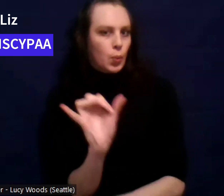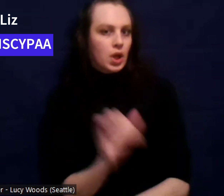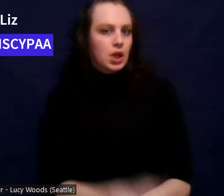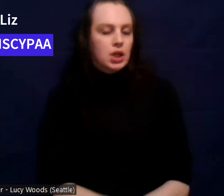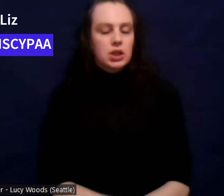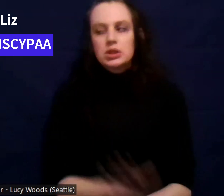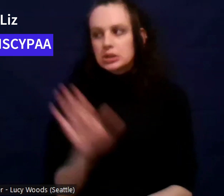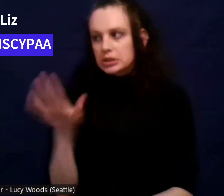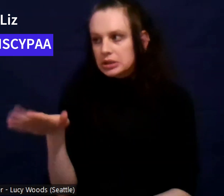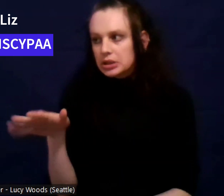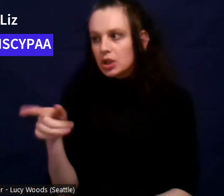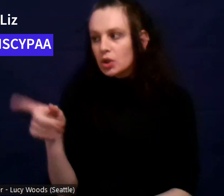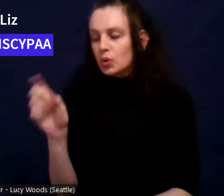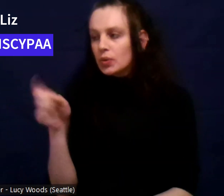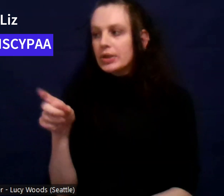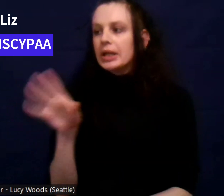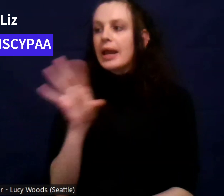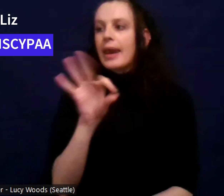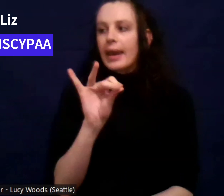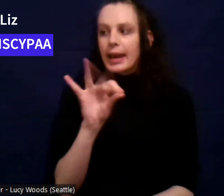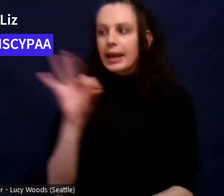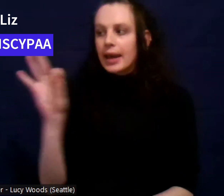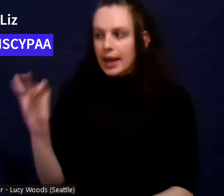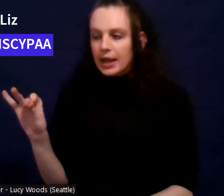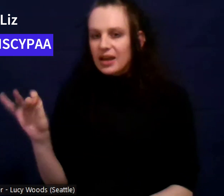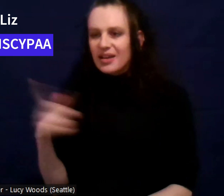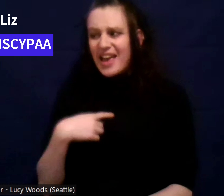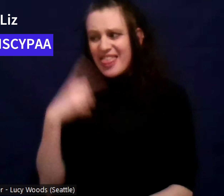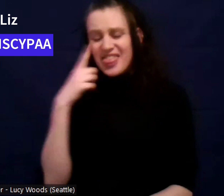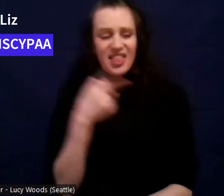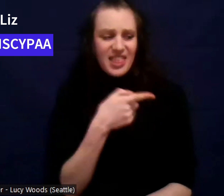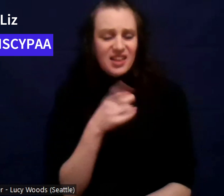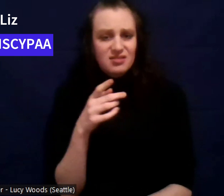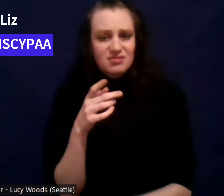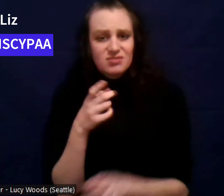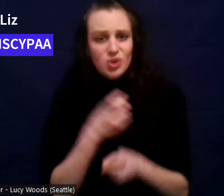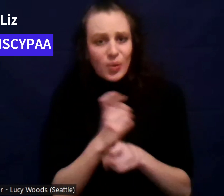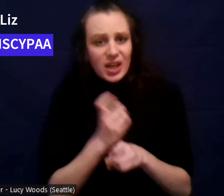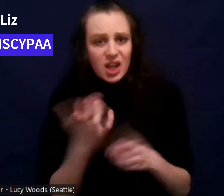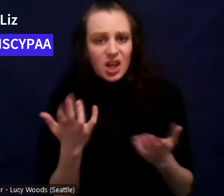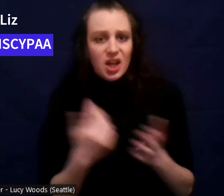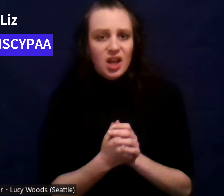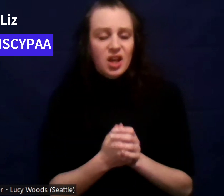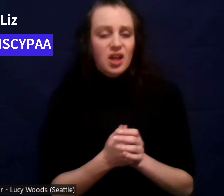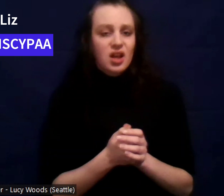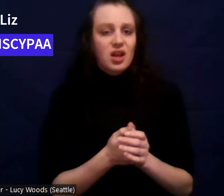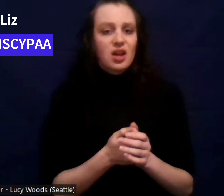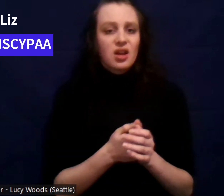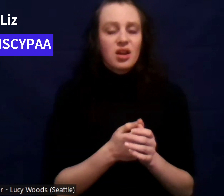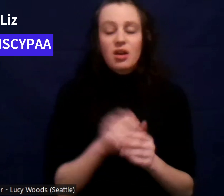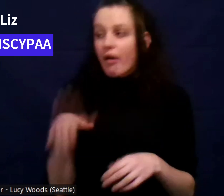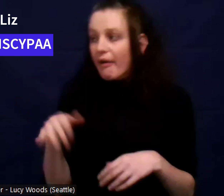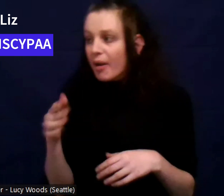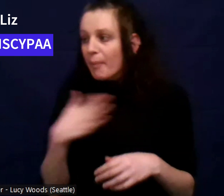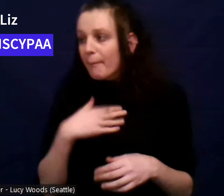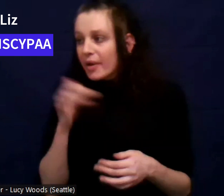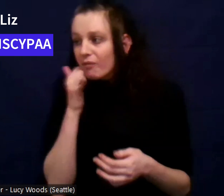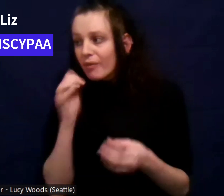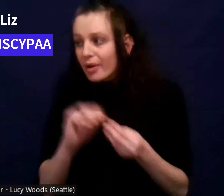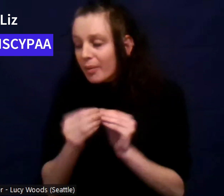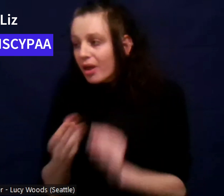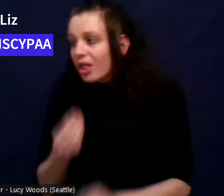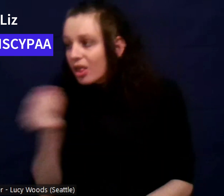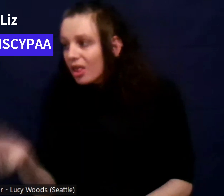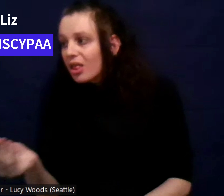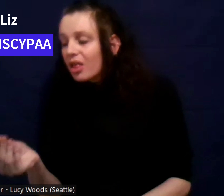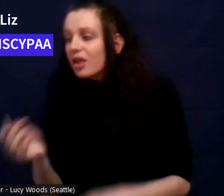gosh, like you need to do a 90 and 90. I thought they were kidding. Um, yeah, here's my number. Like come with me to this meeting tomorrow. Call